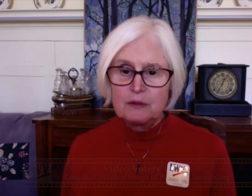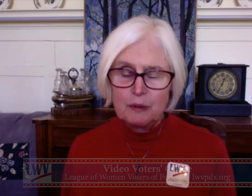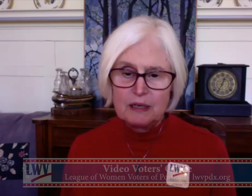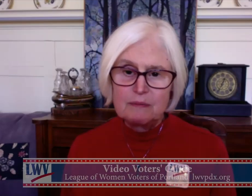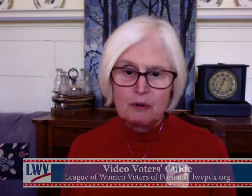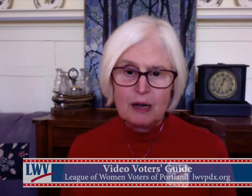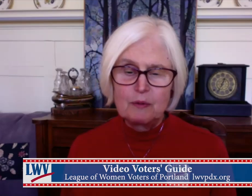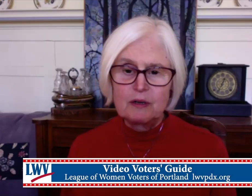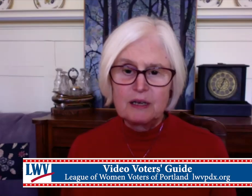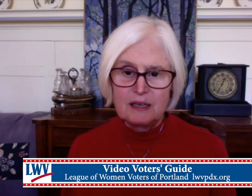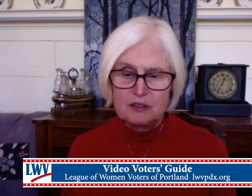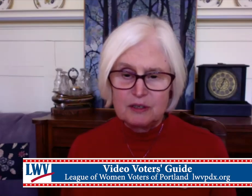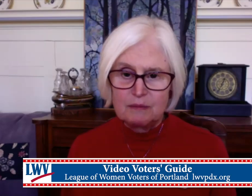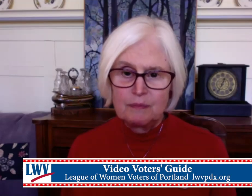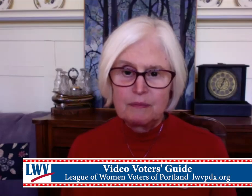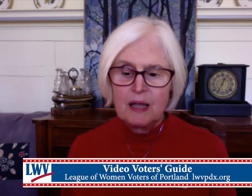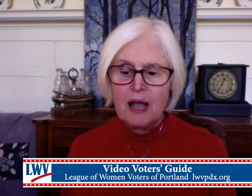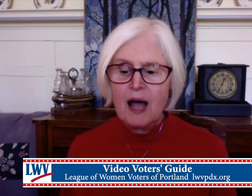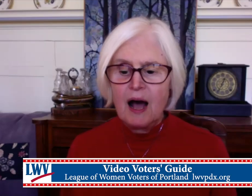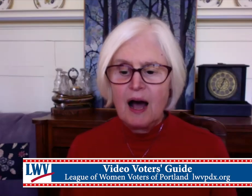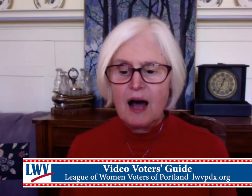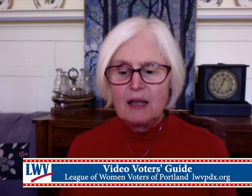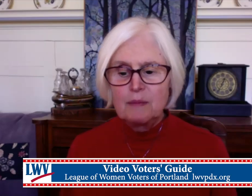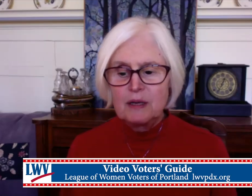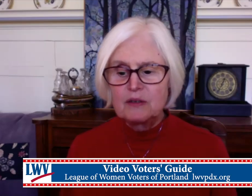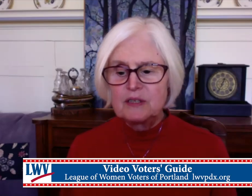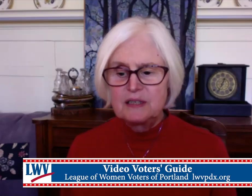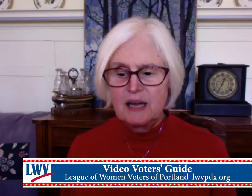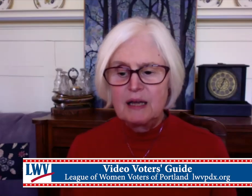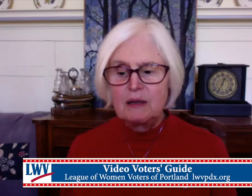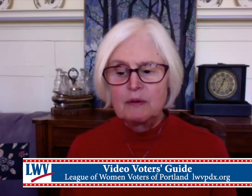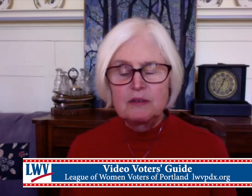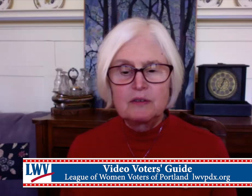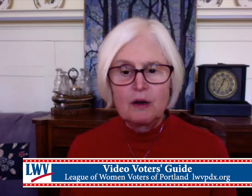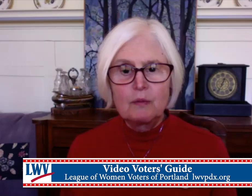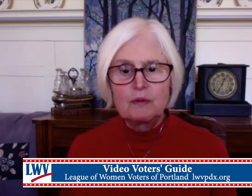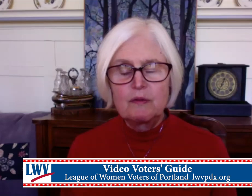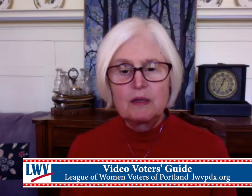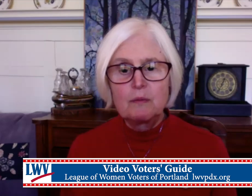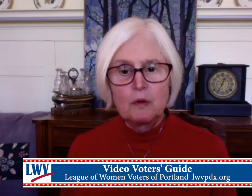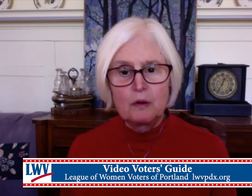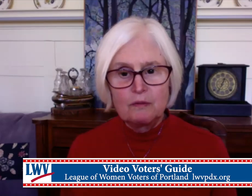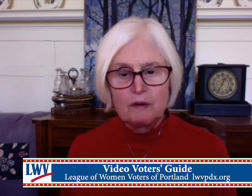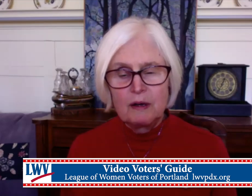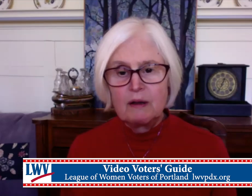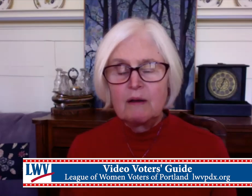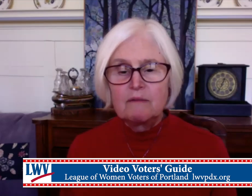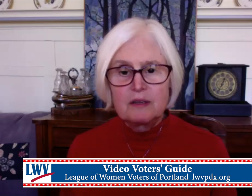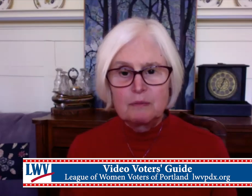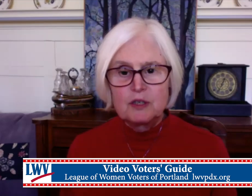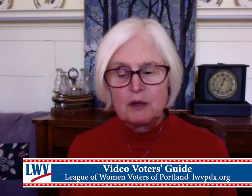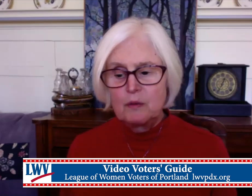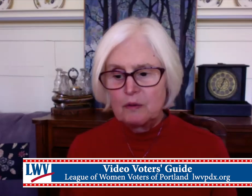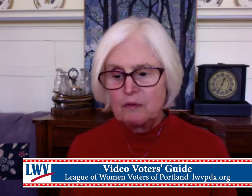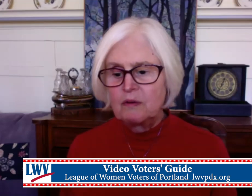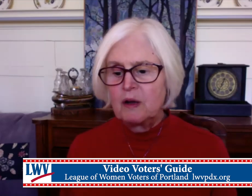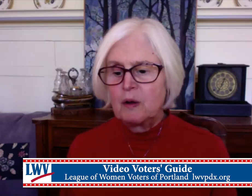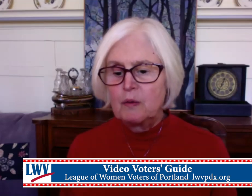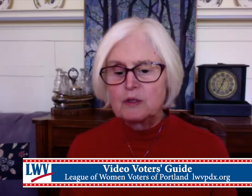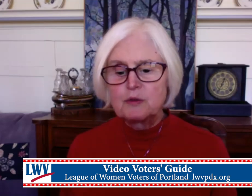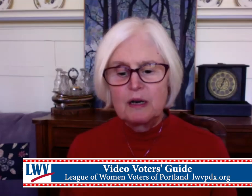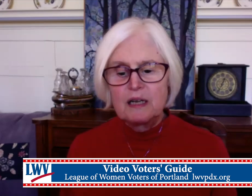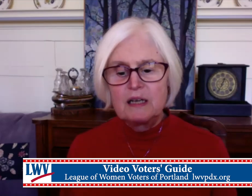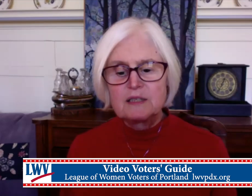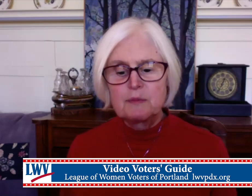2020 primary election. I am here today to talk with Philip Wolf, Philip J. Wolf,